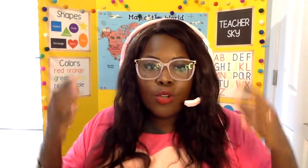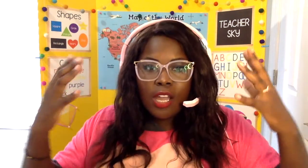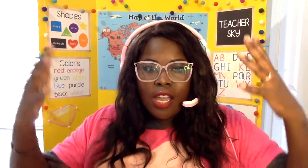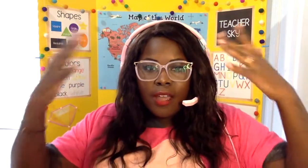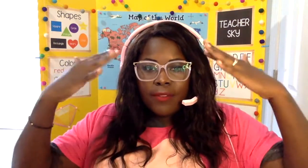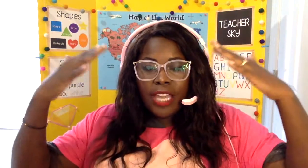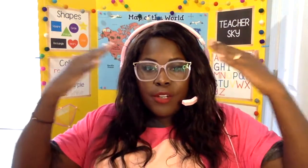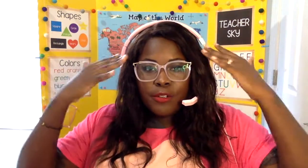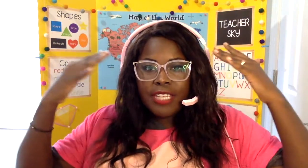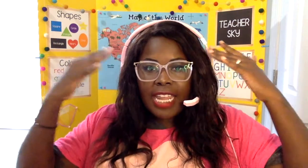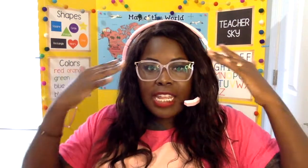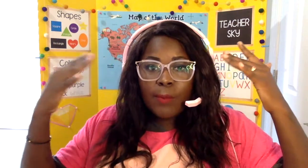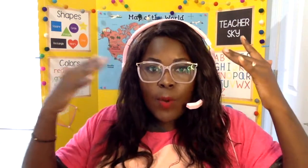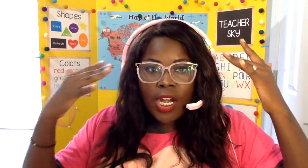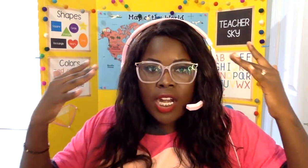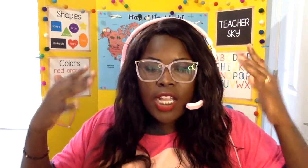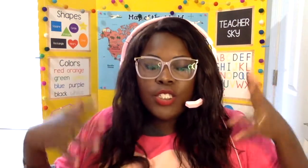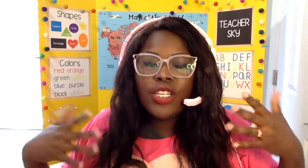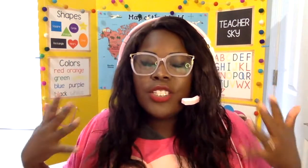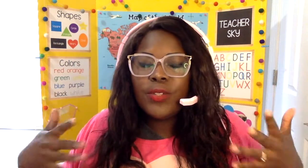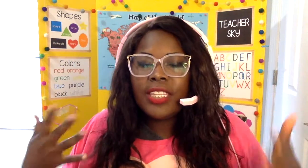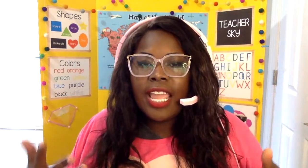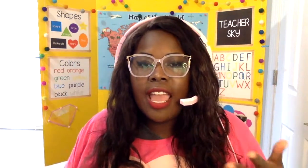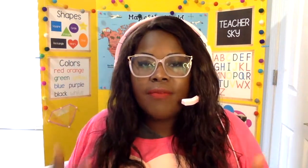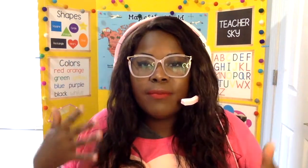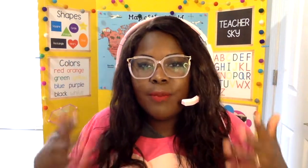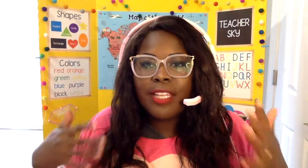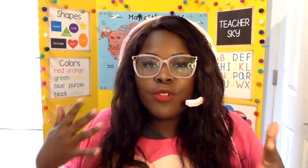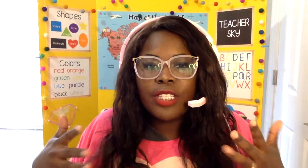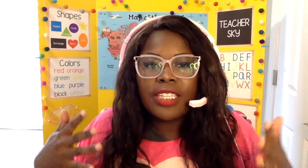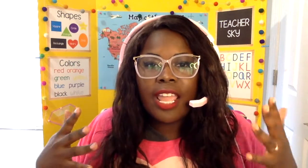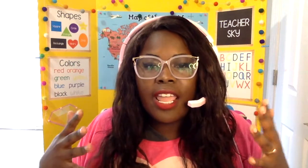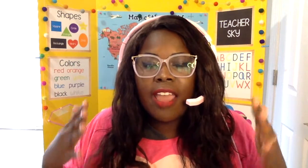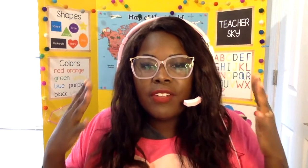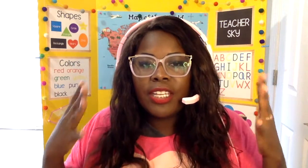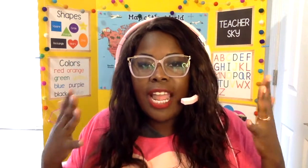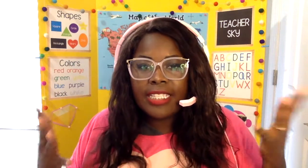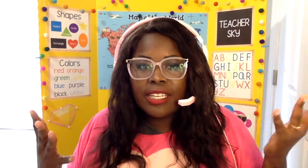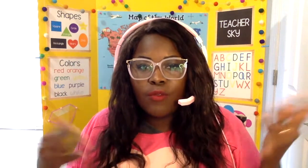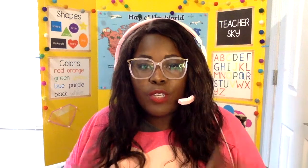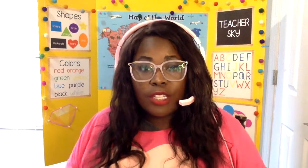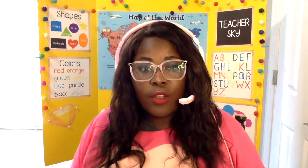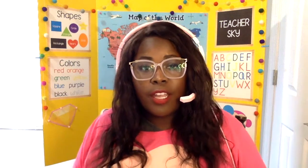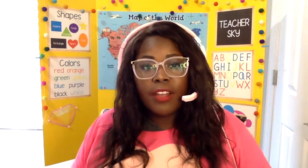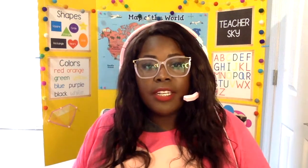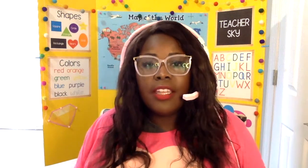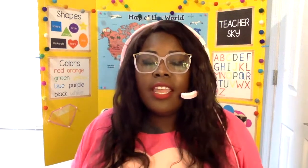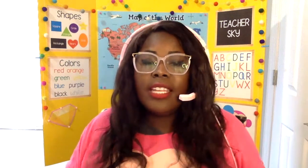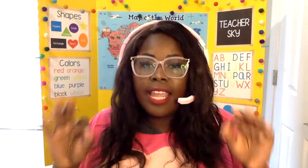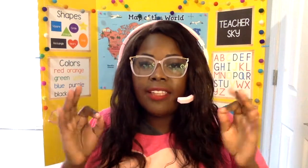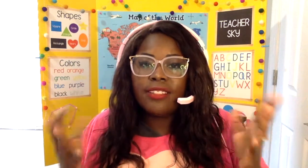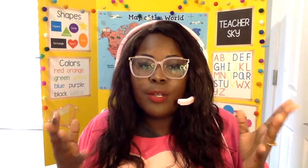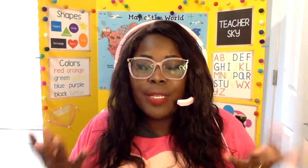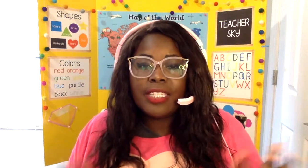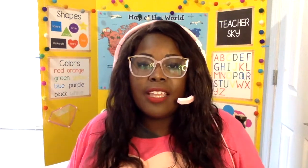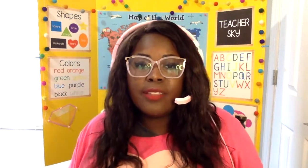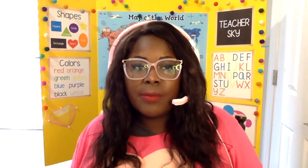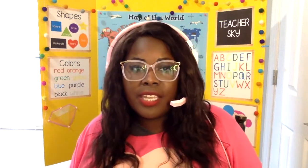the understanding more just so that they have make sure that they have a good idea of what's going on in case they're missing something